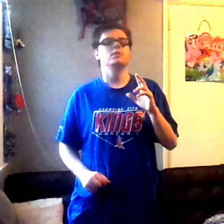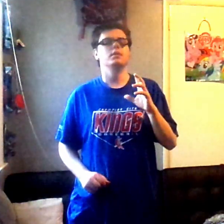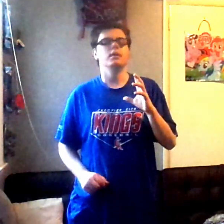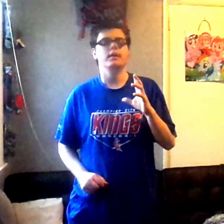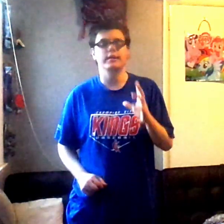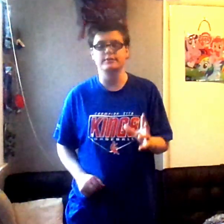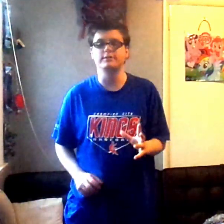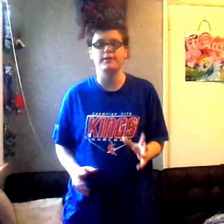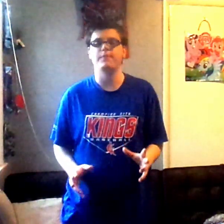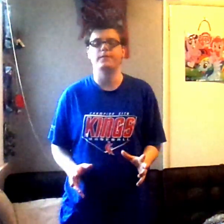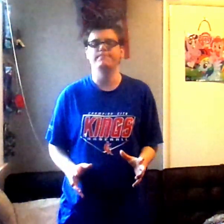It's different.